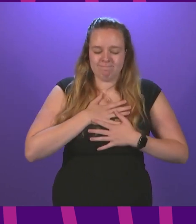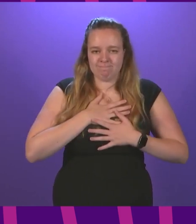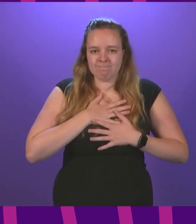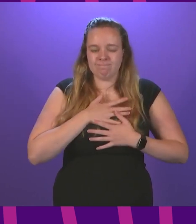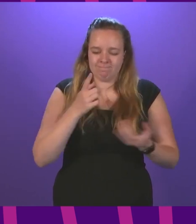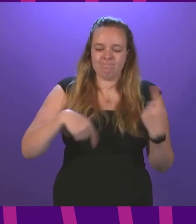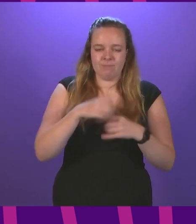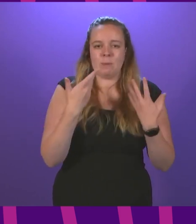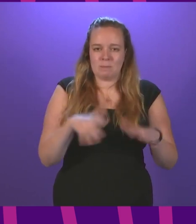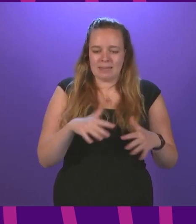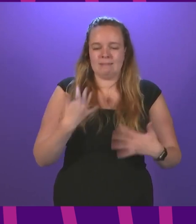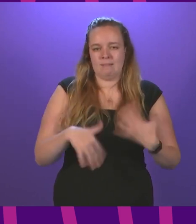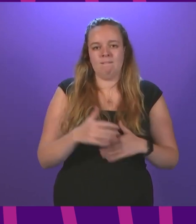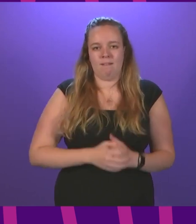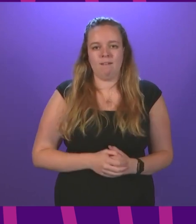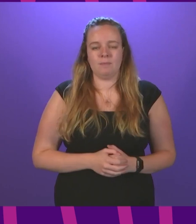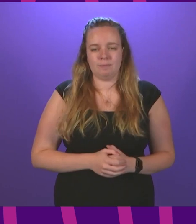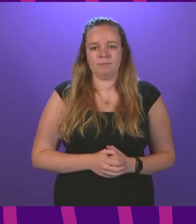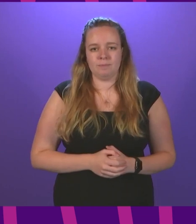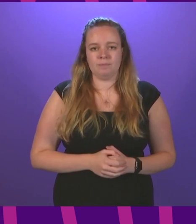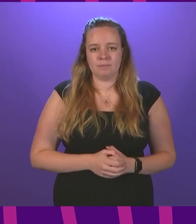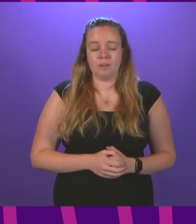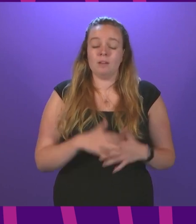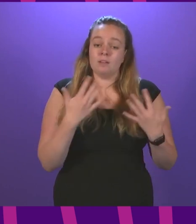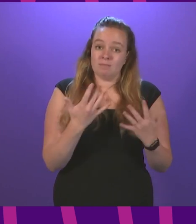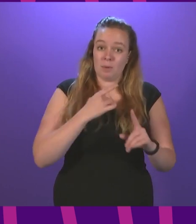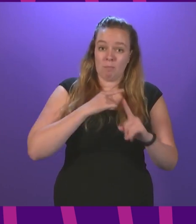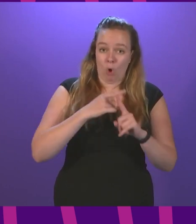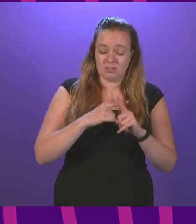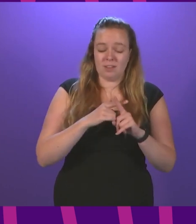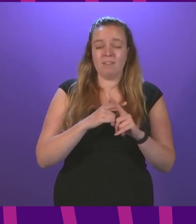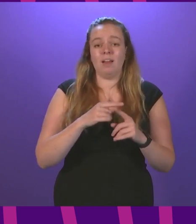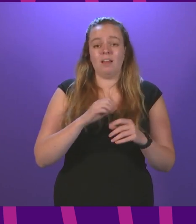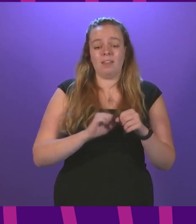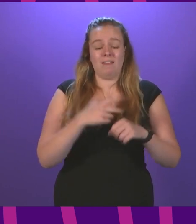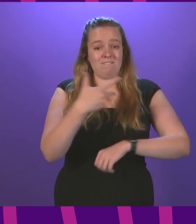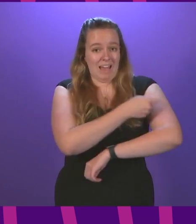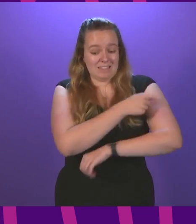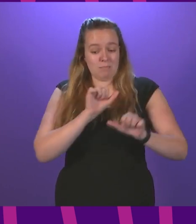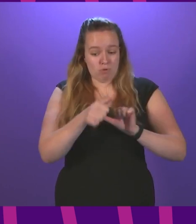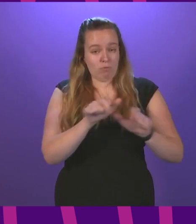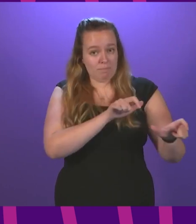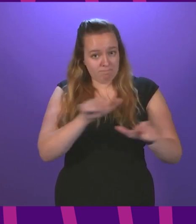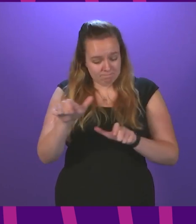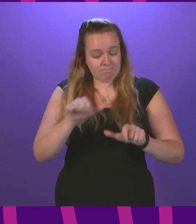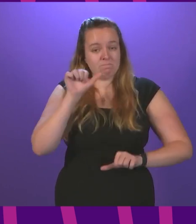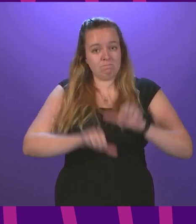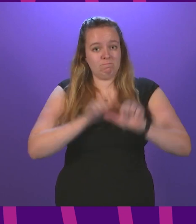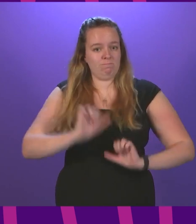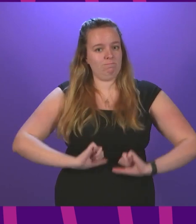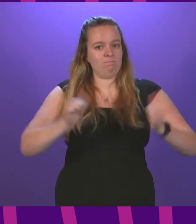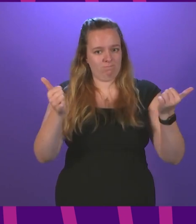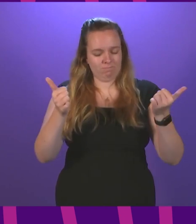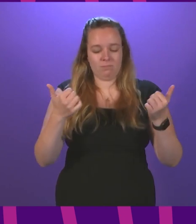to everyone who has lost a loved one. On a more positive note, the vaccination programme continues to make very good